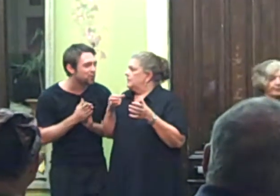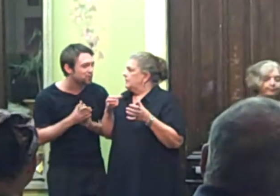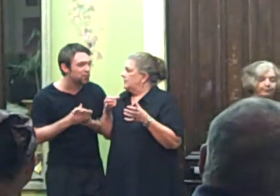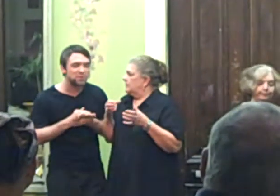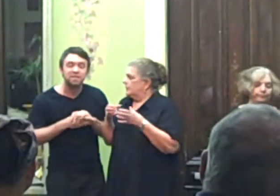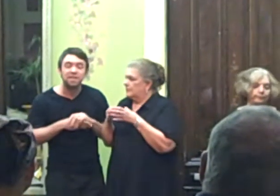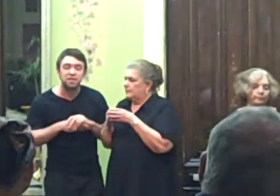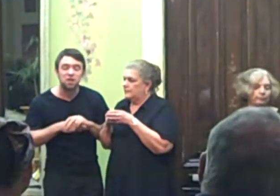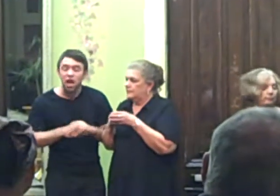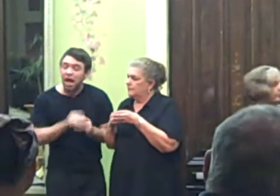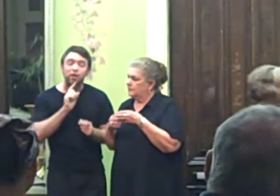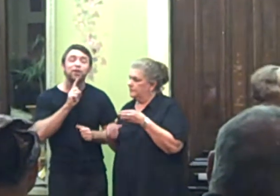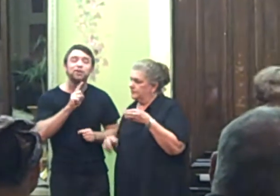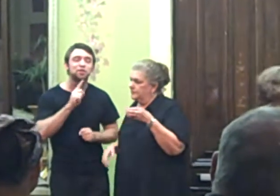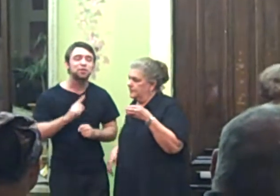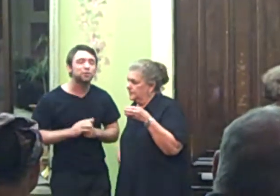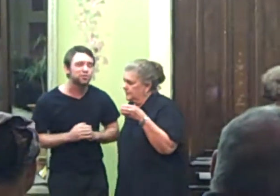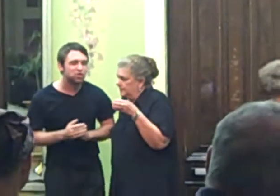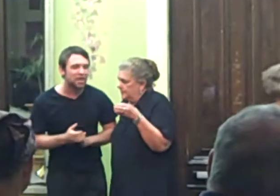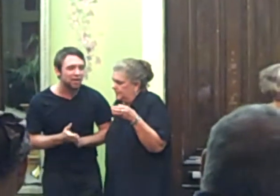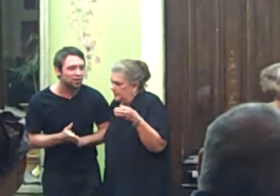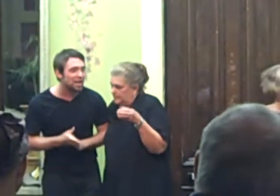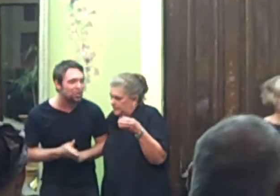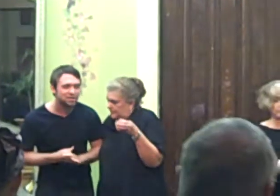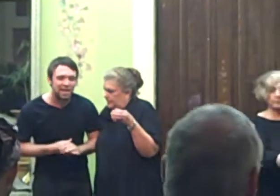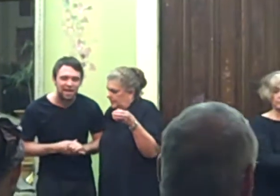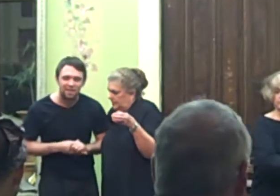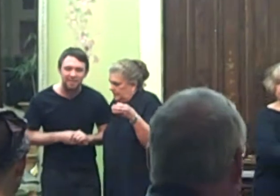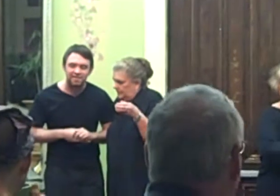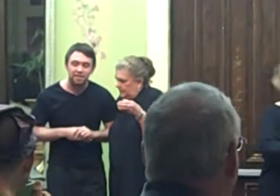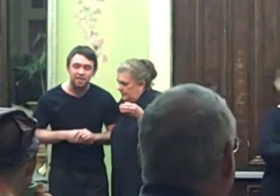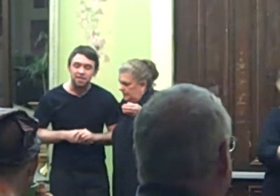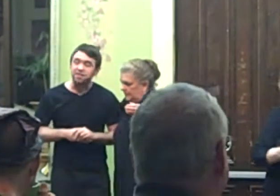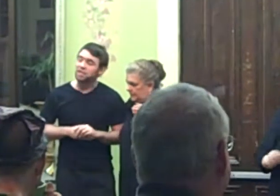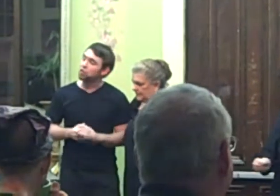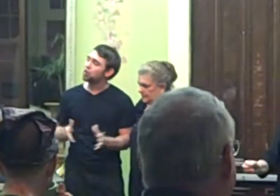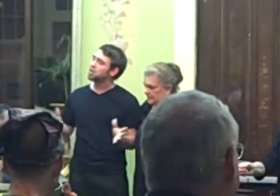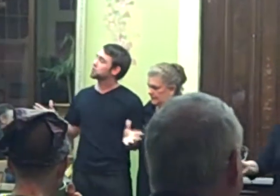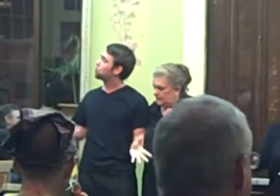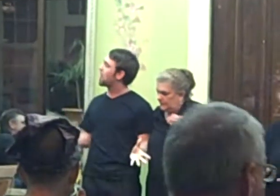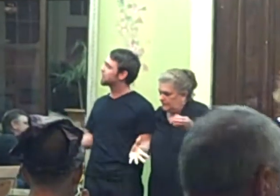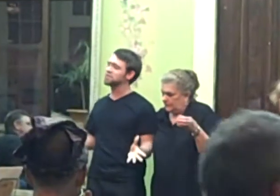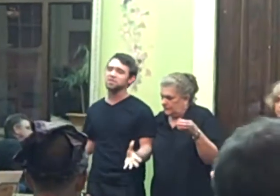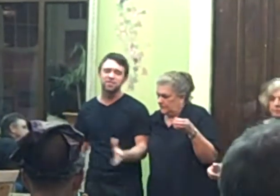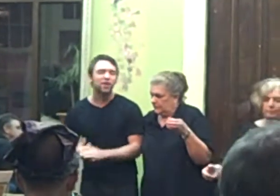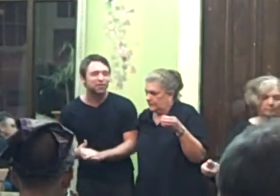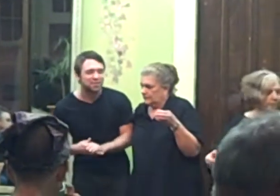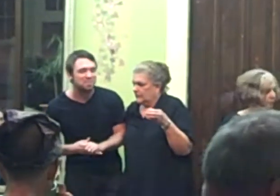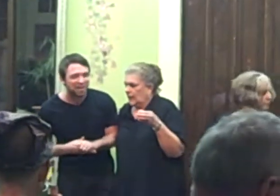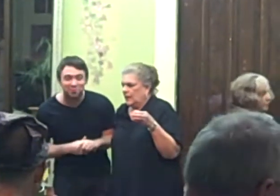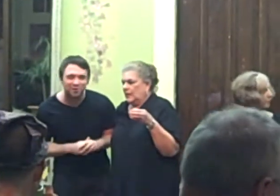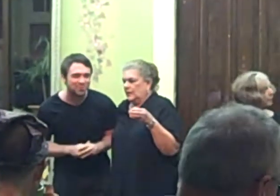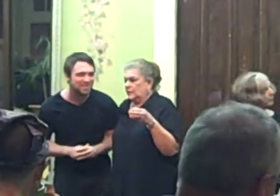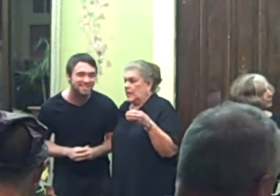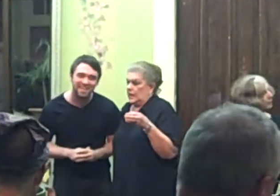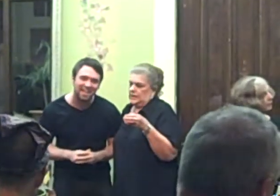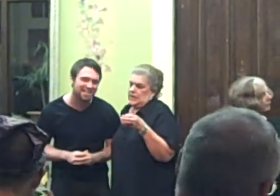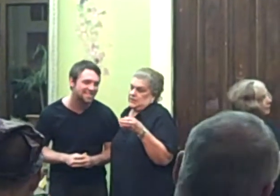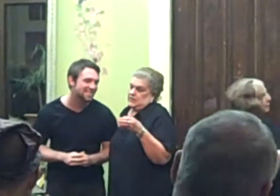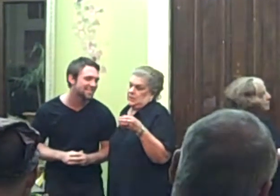overseas? I heard on a news channel the other day that security is quite a concern to many folks. Well, yes, it